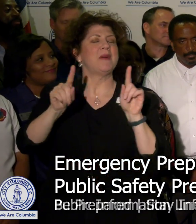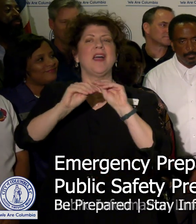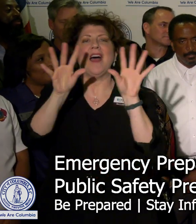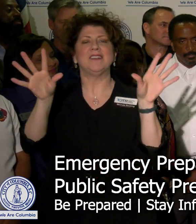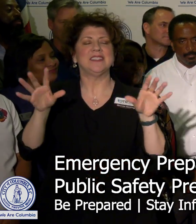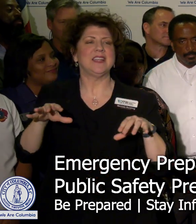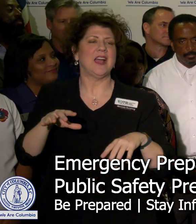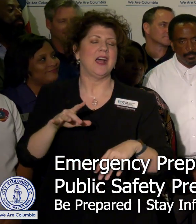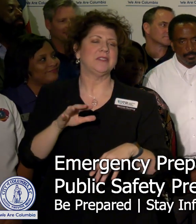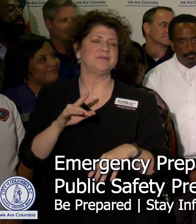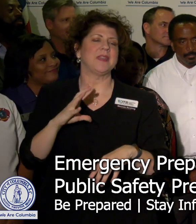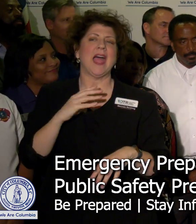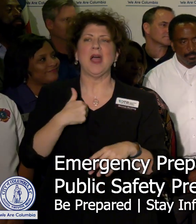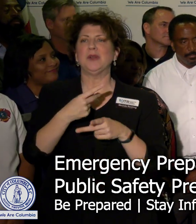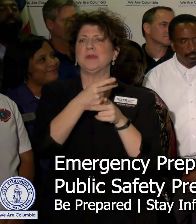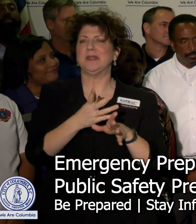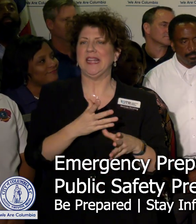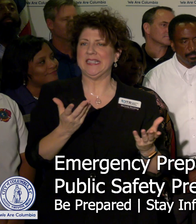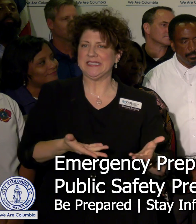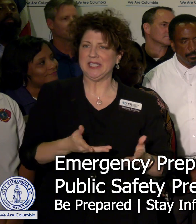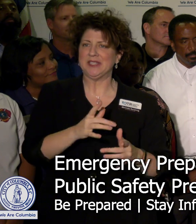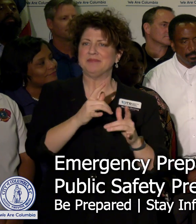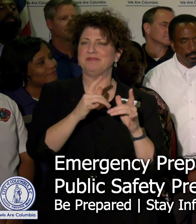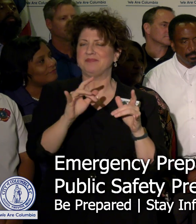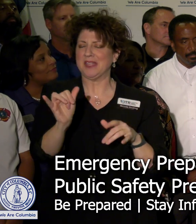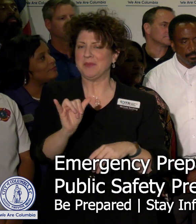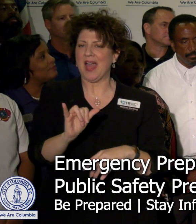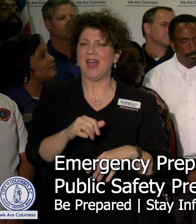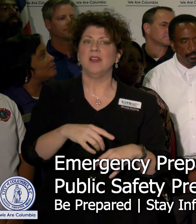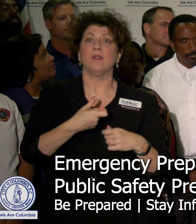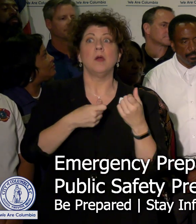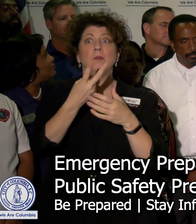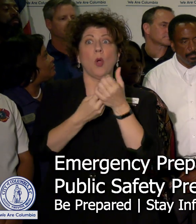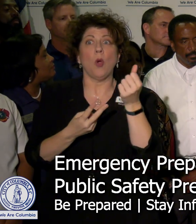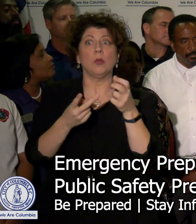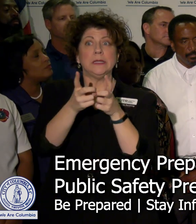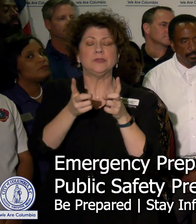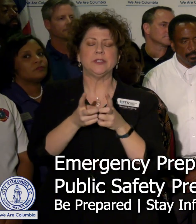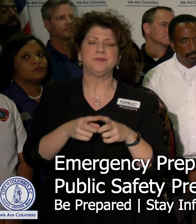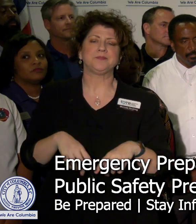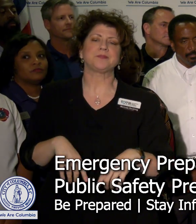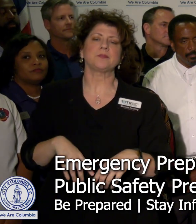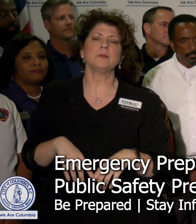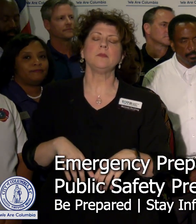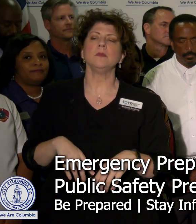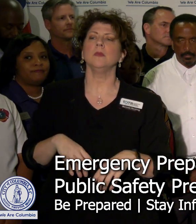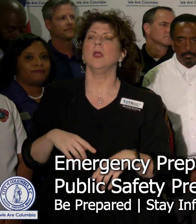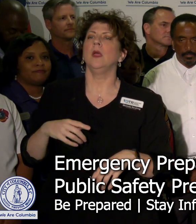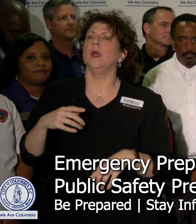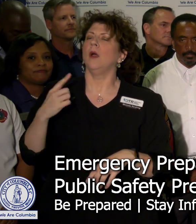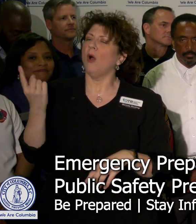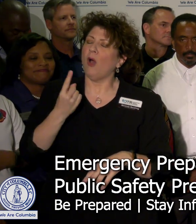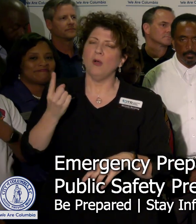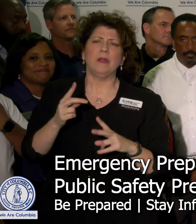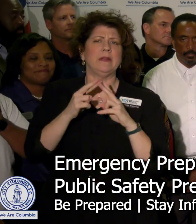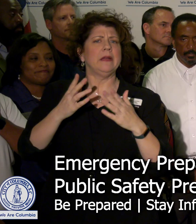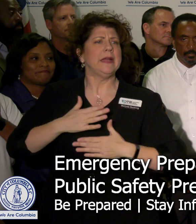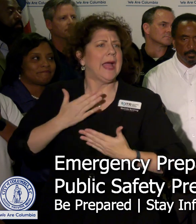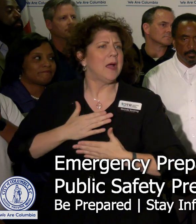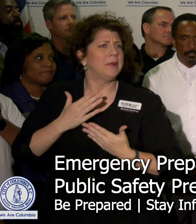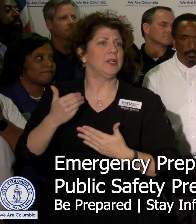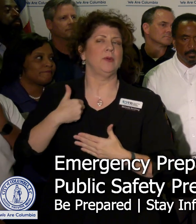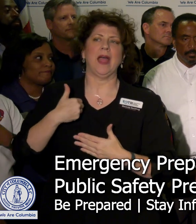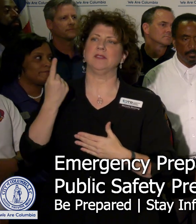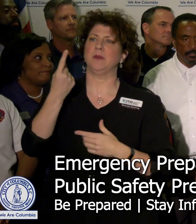our superintendent is here as well, our superintendent from both districts. We're always very happy to have the leader of the